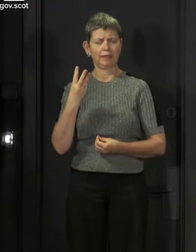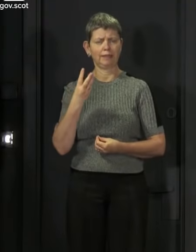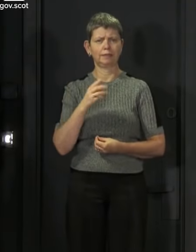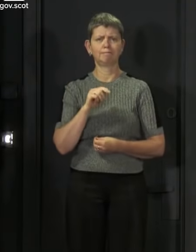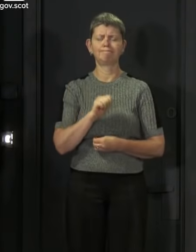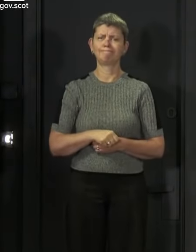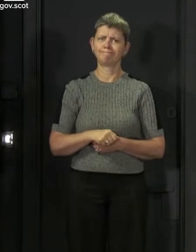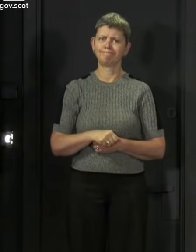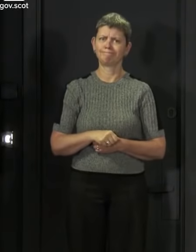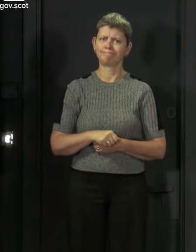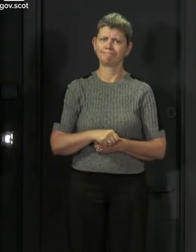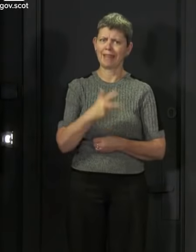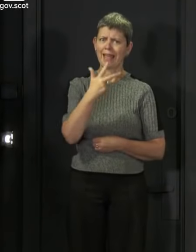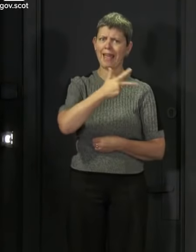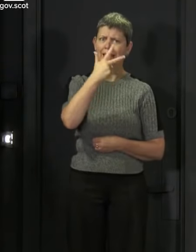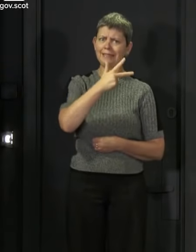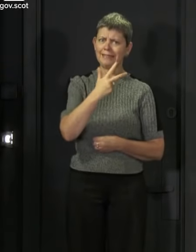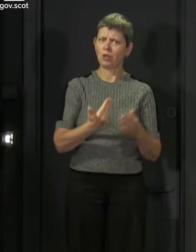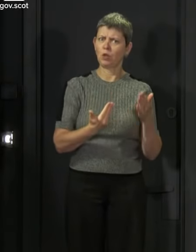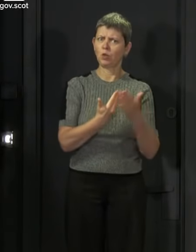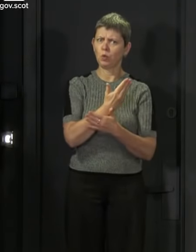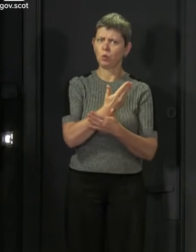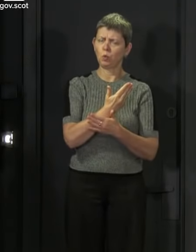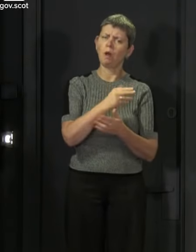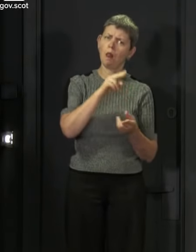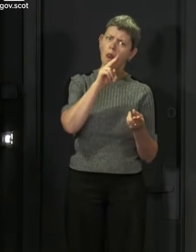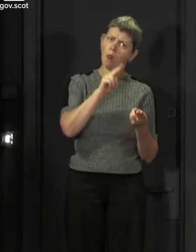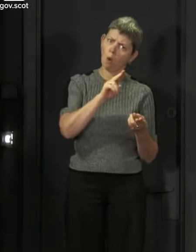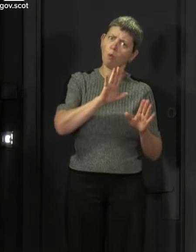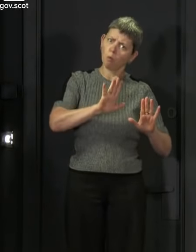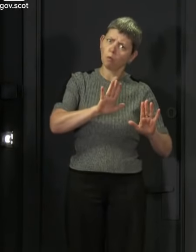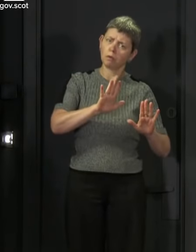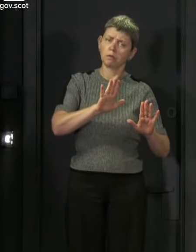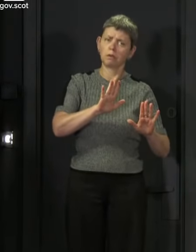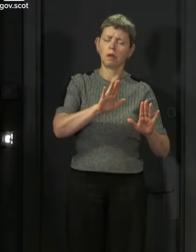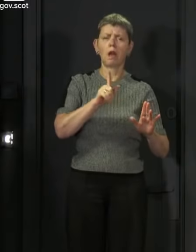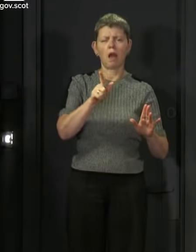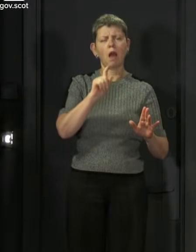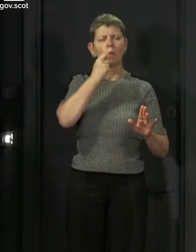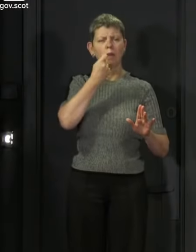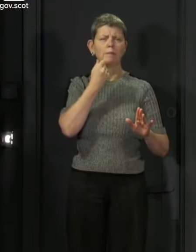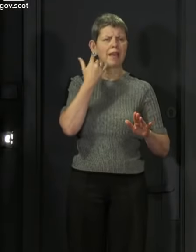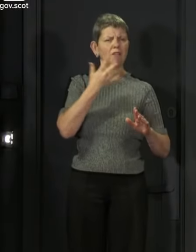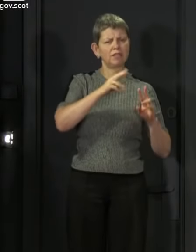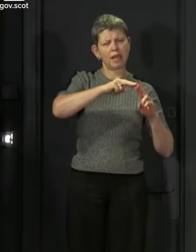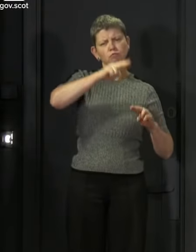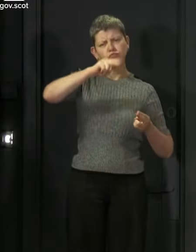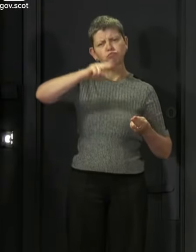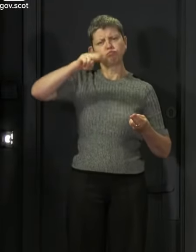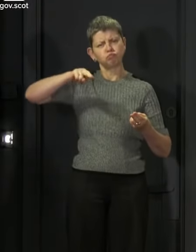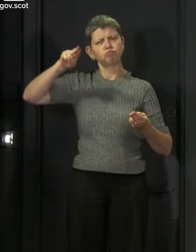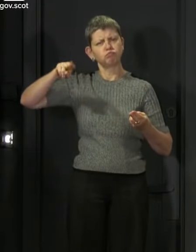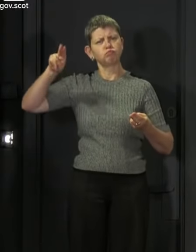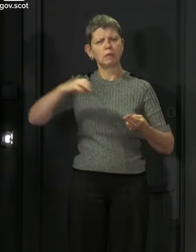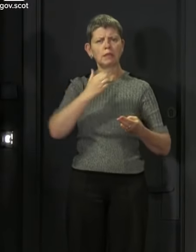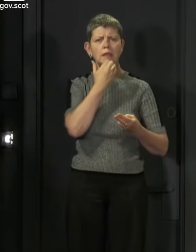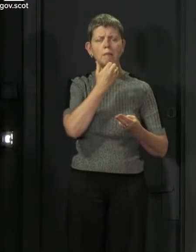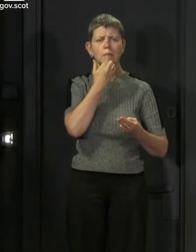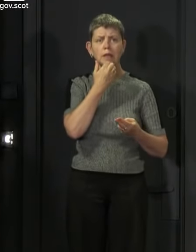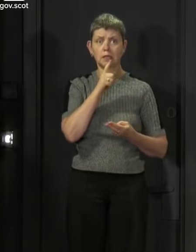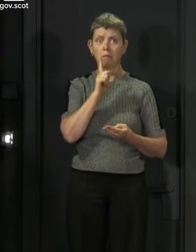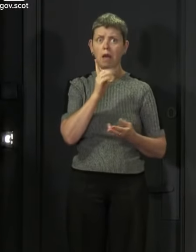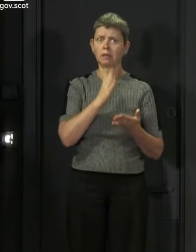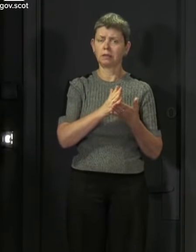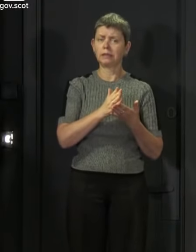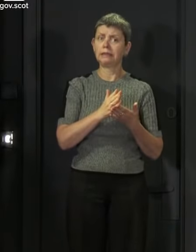Now, today's figure for new cases is very low, and we're always going to see day-to-day variations in the data, but I think it is probably